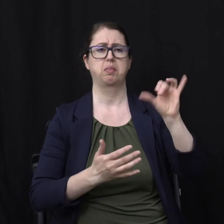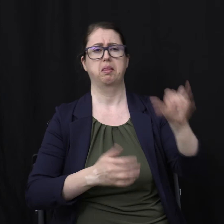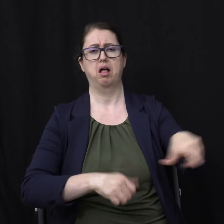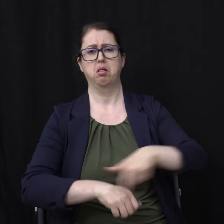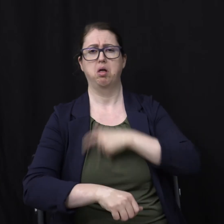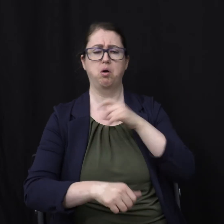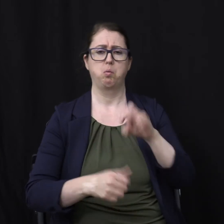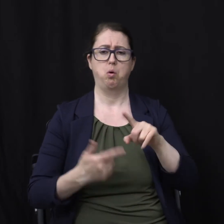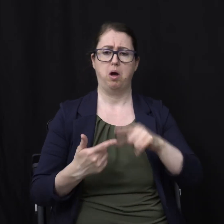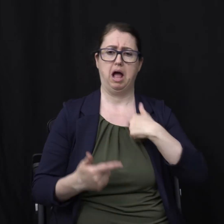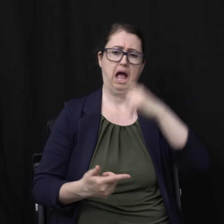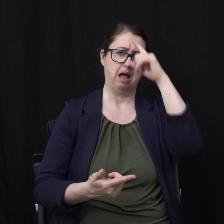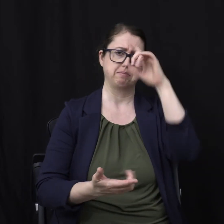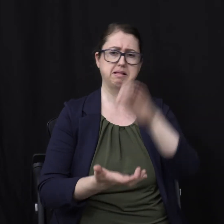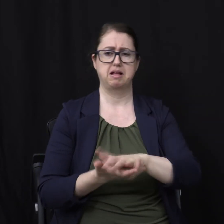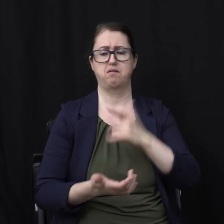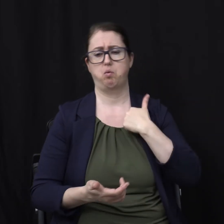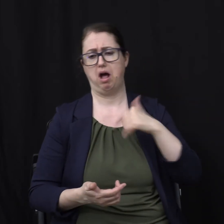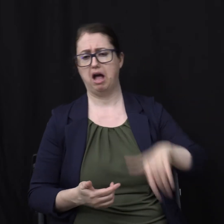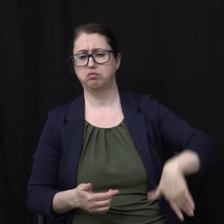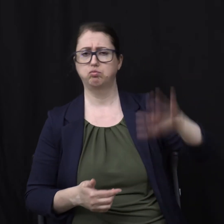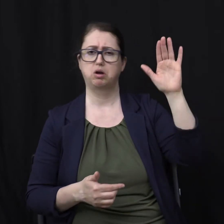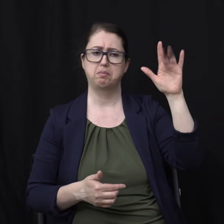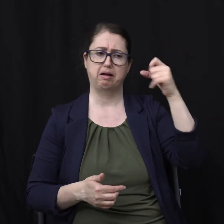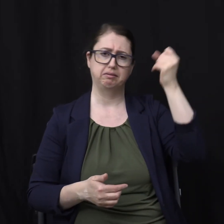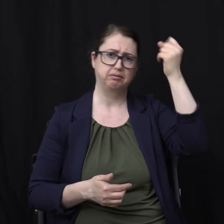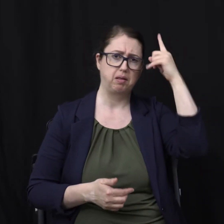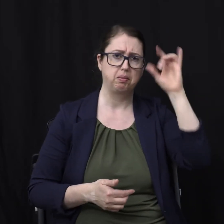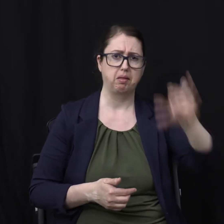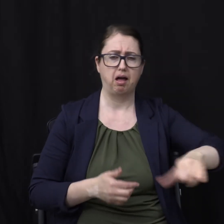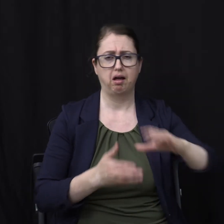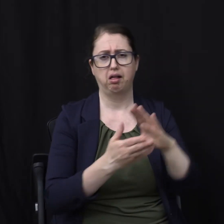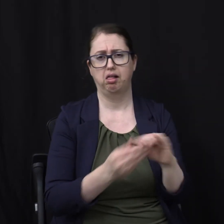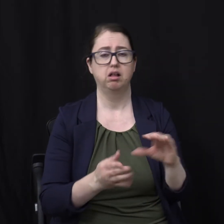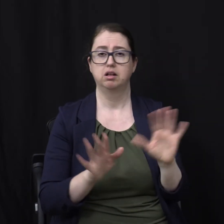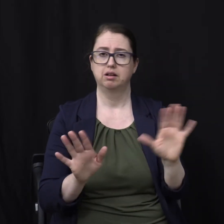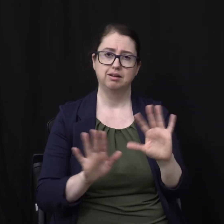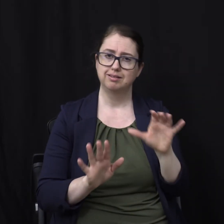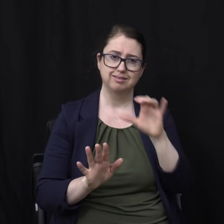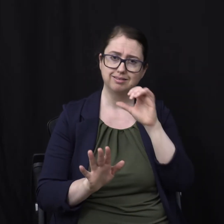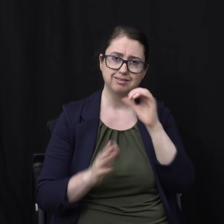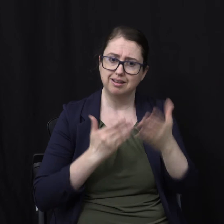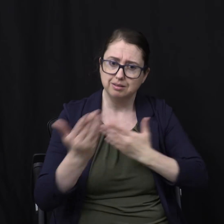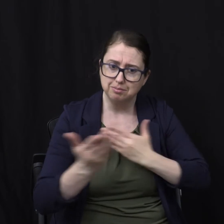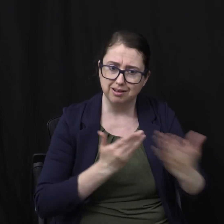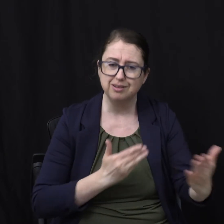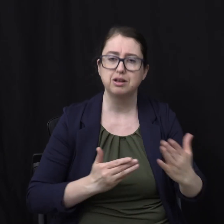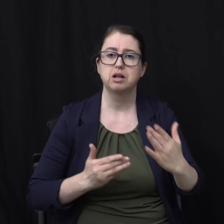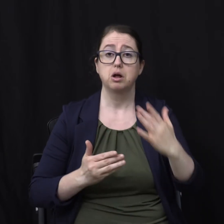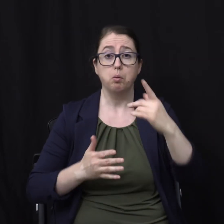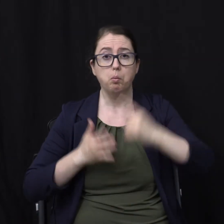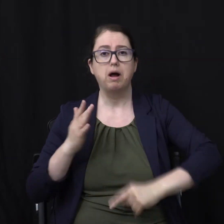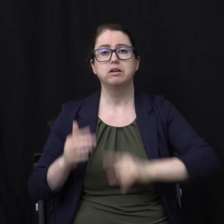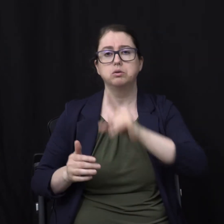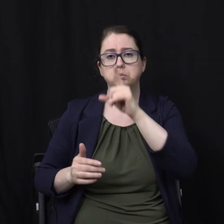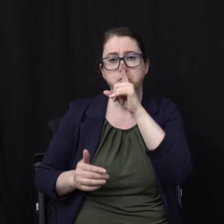this Or this is what I Grew up understanding As it's just a matter Of reality Mortal people